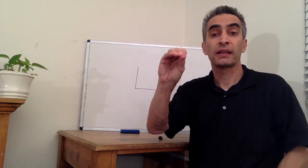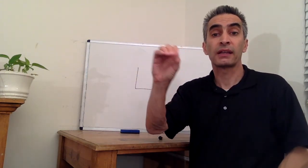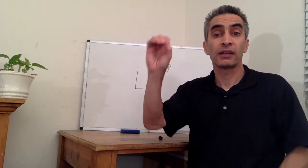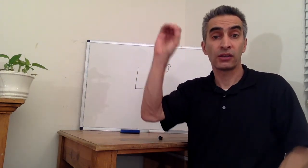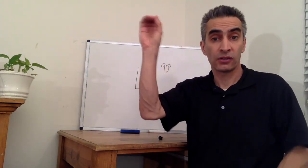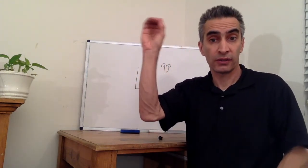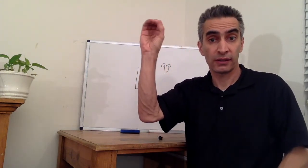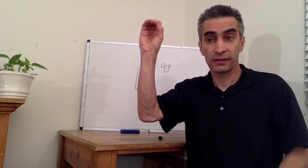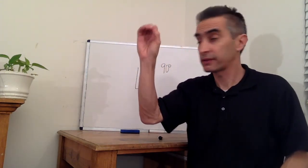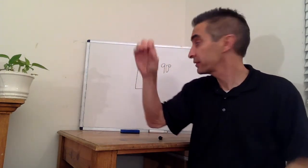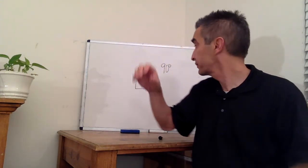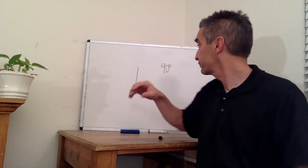90 degrees.